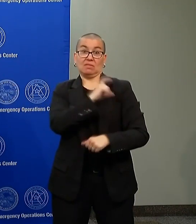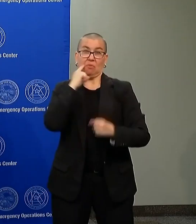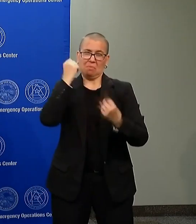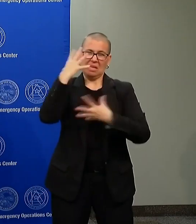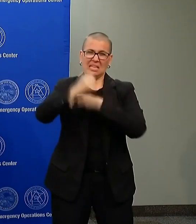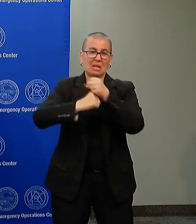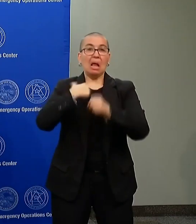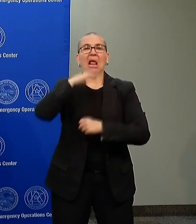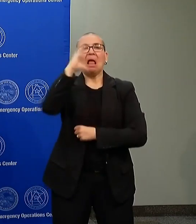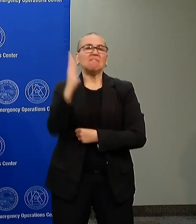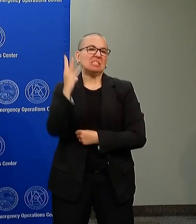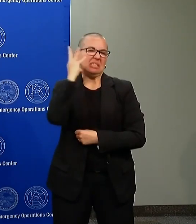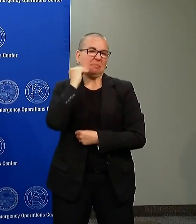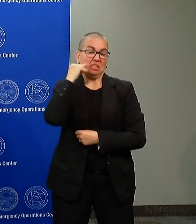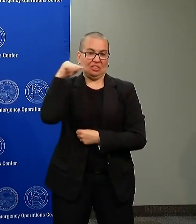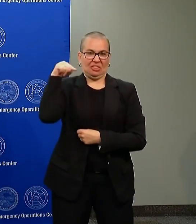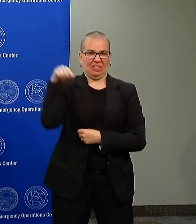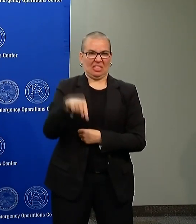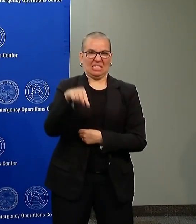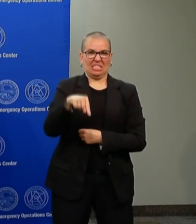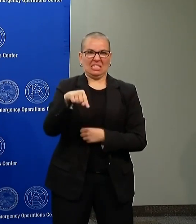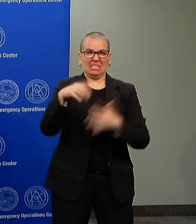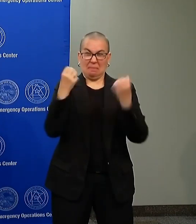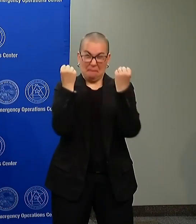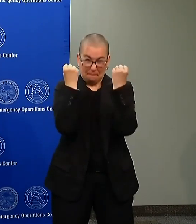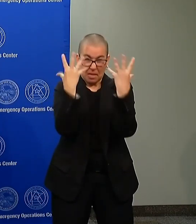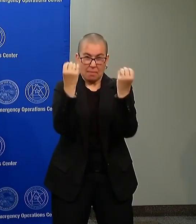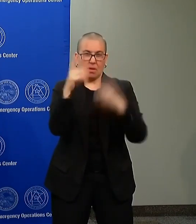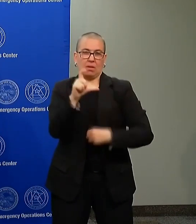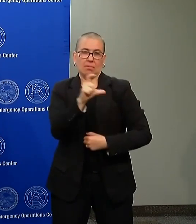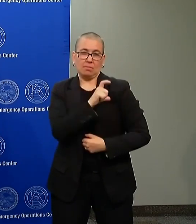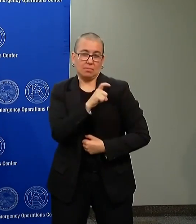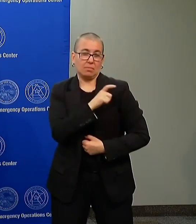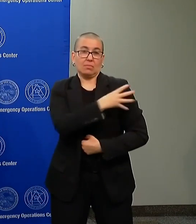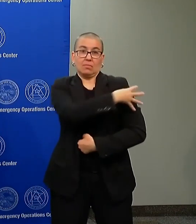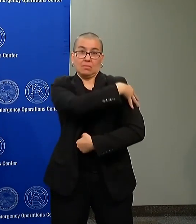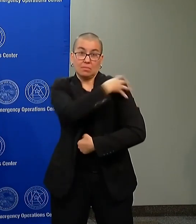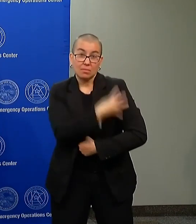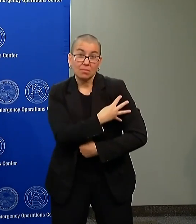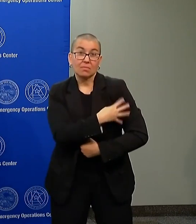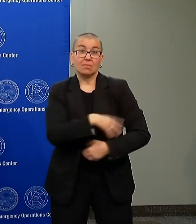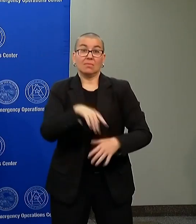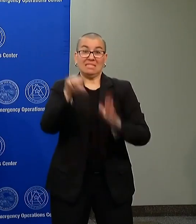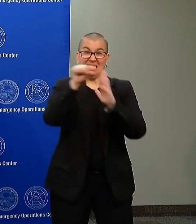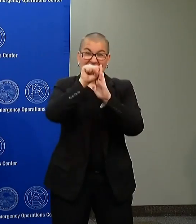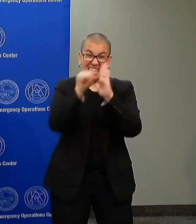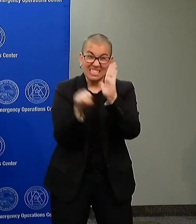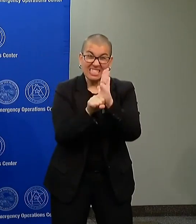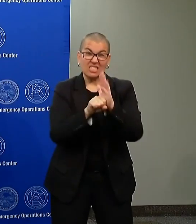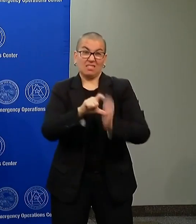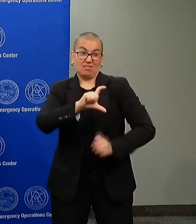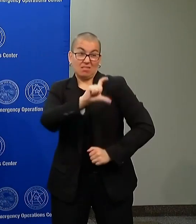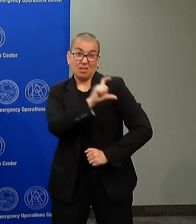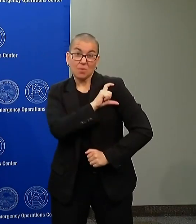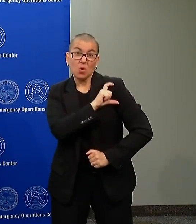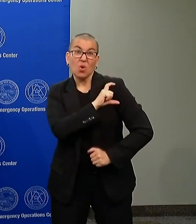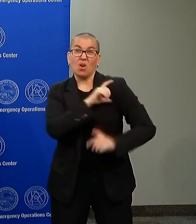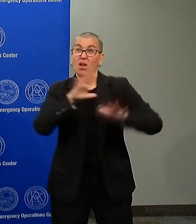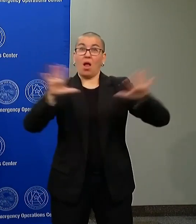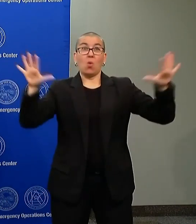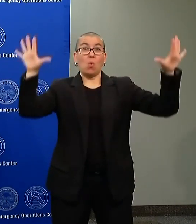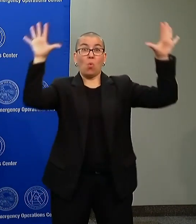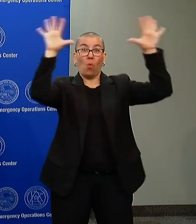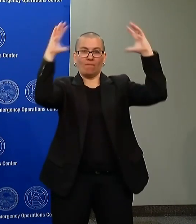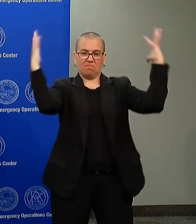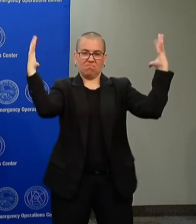had as many officers, deputies, and state law enforcement officials come together for a single mission.